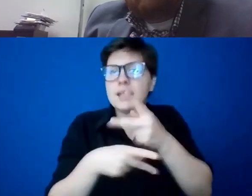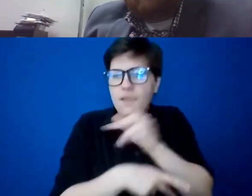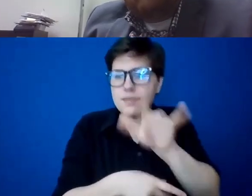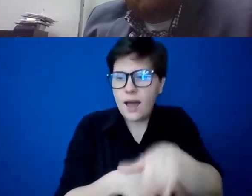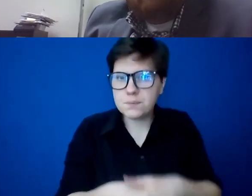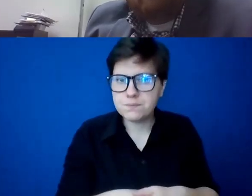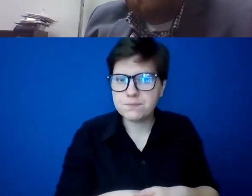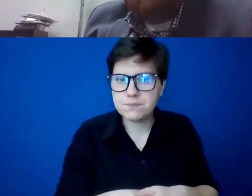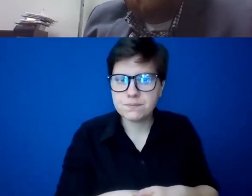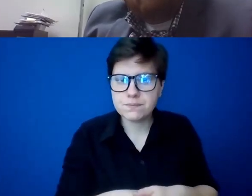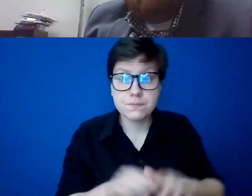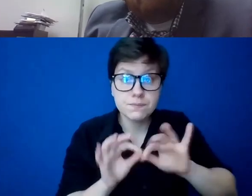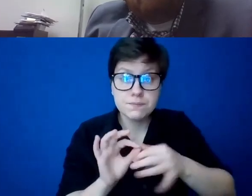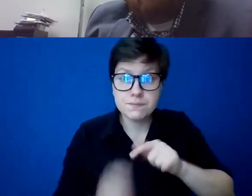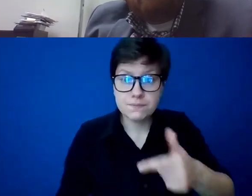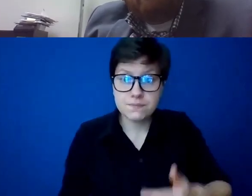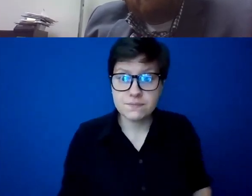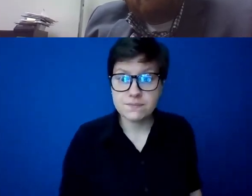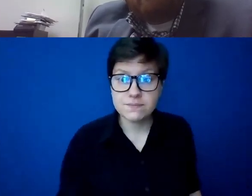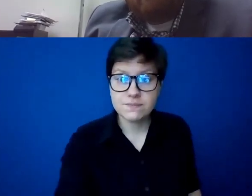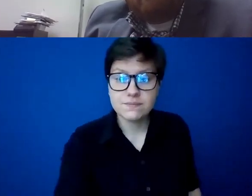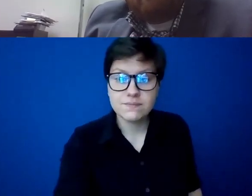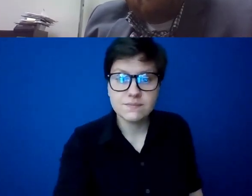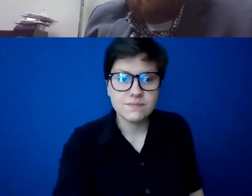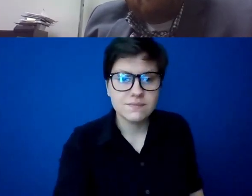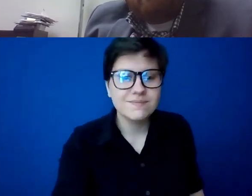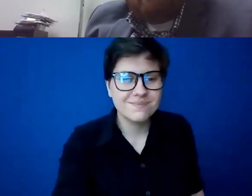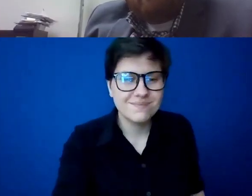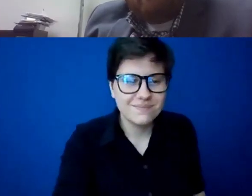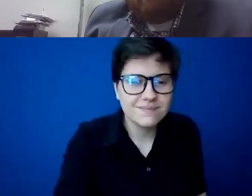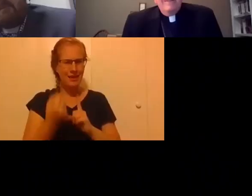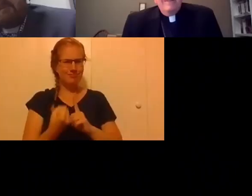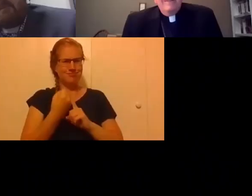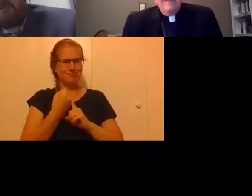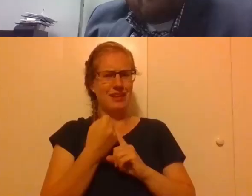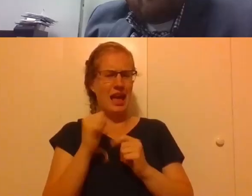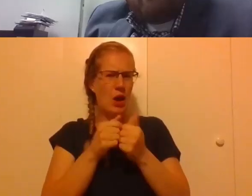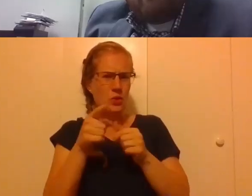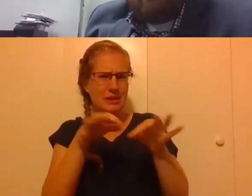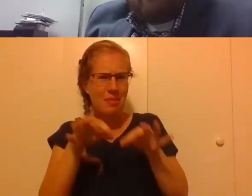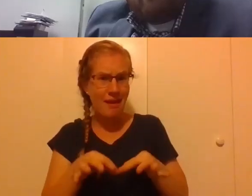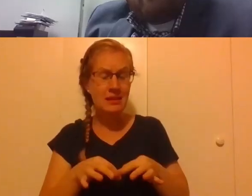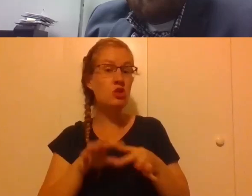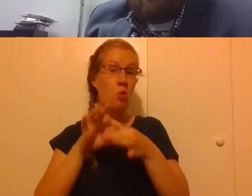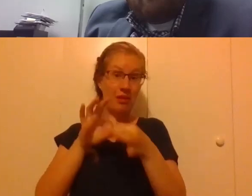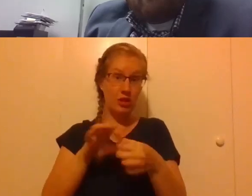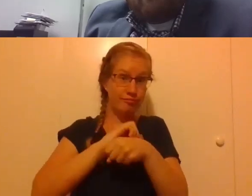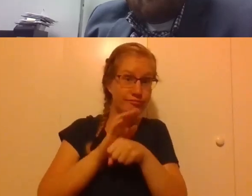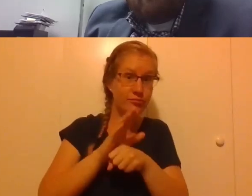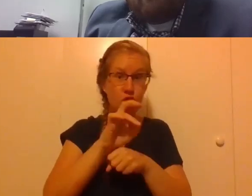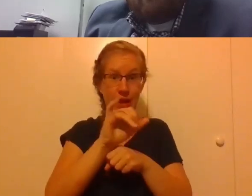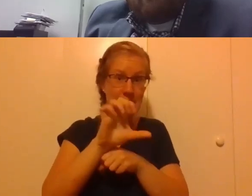I think what's striking to me, even about the way you framed it is, uh, when it comes to the crisis, uh,